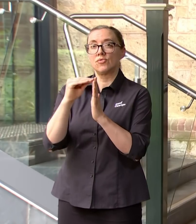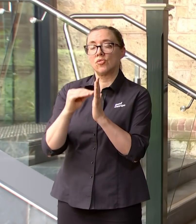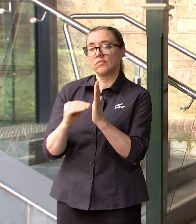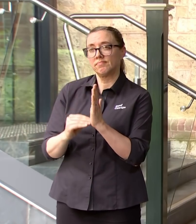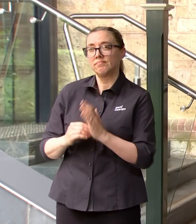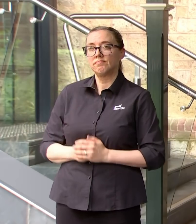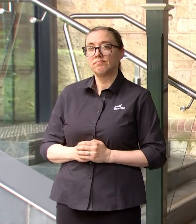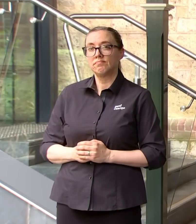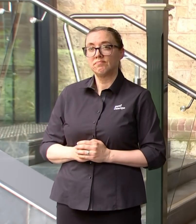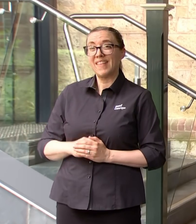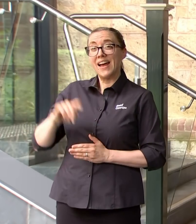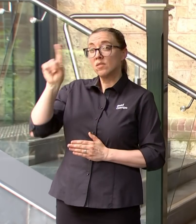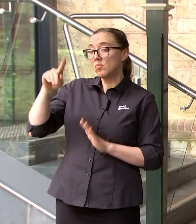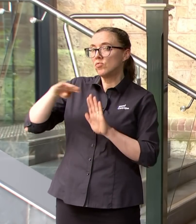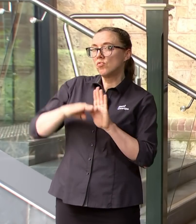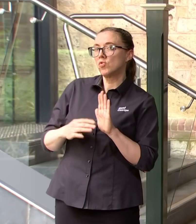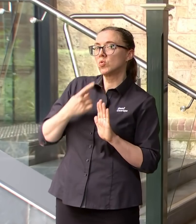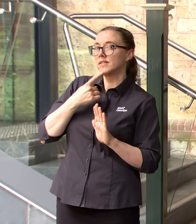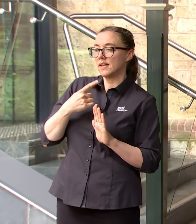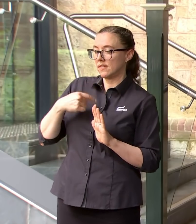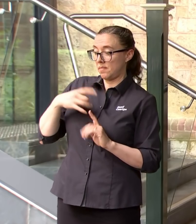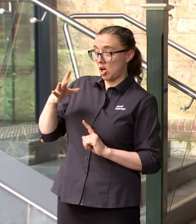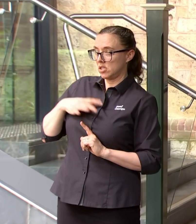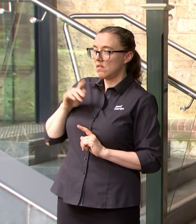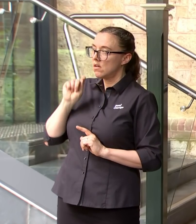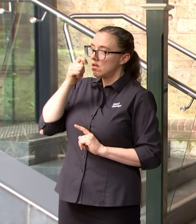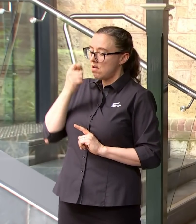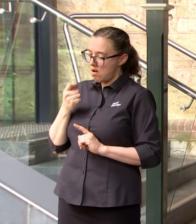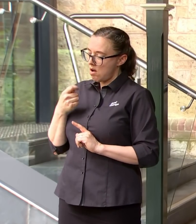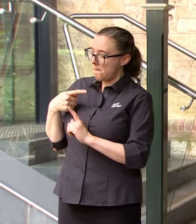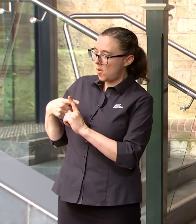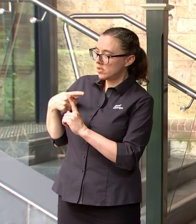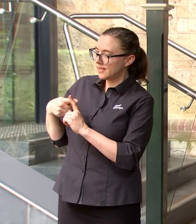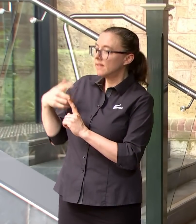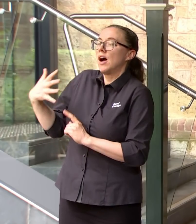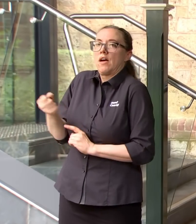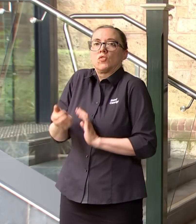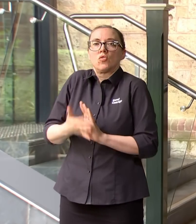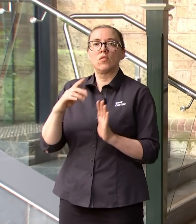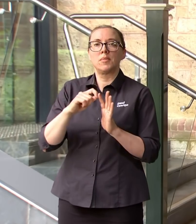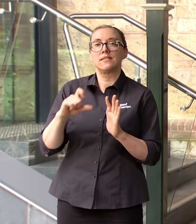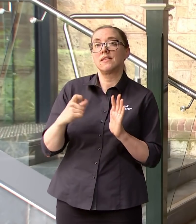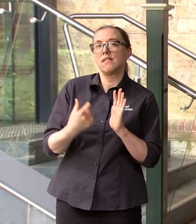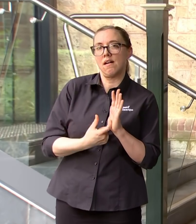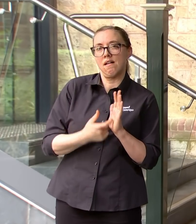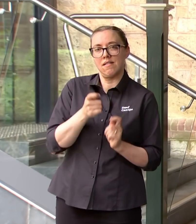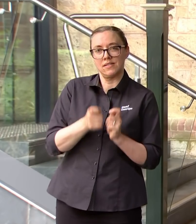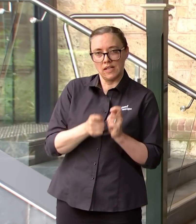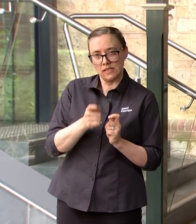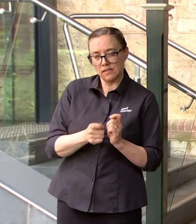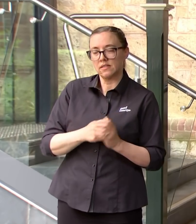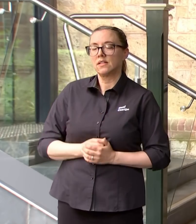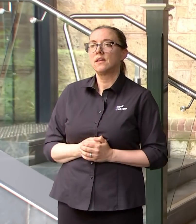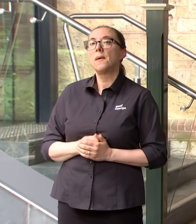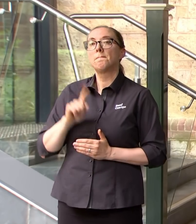a positive rat test you still need to go and have that confirming PCR test but look the decision was made at National Cabinet that we will